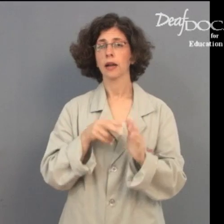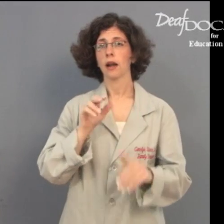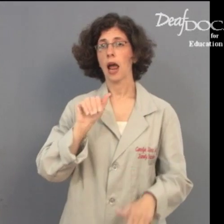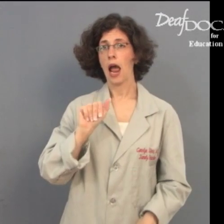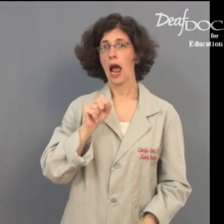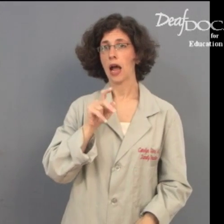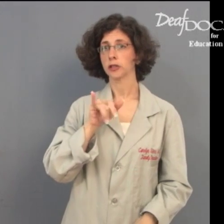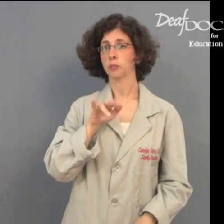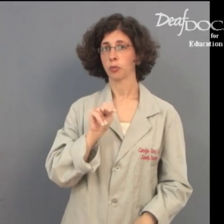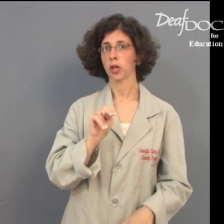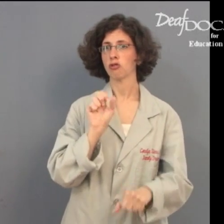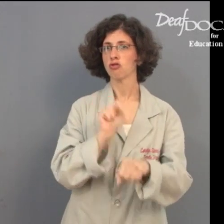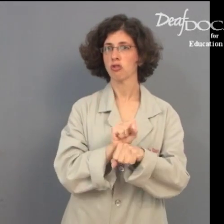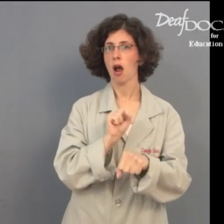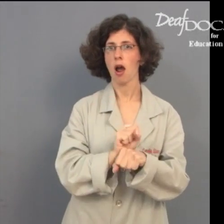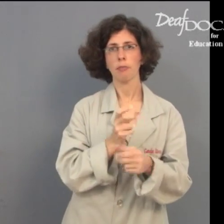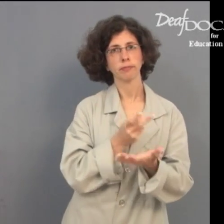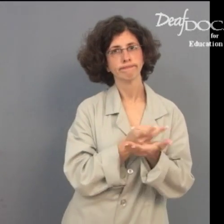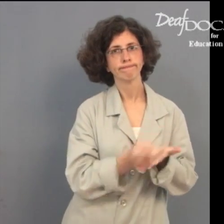from doing its job in your body.